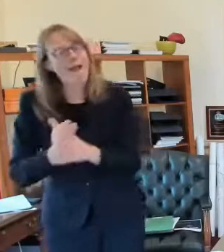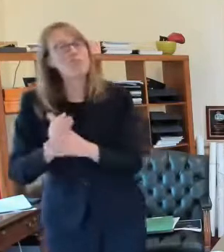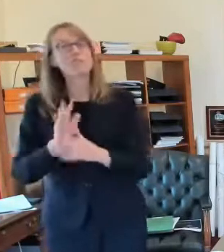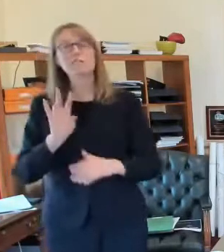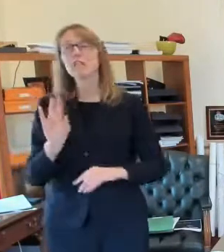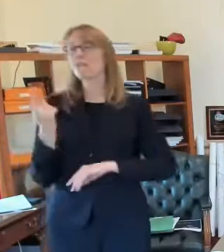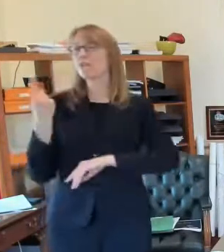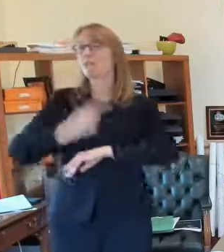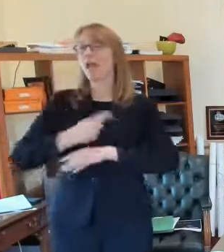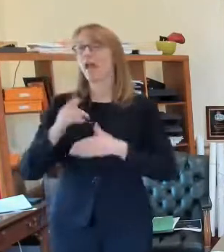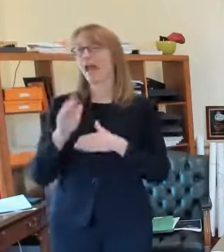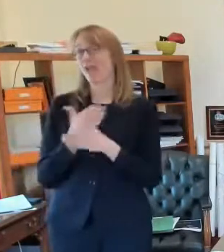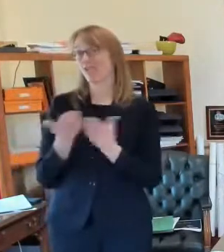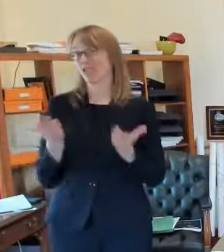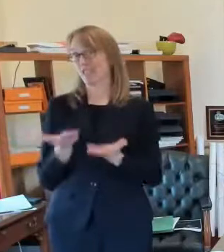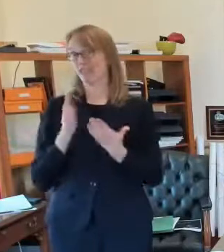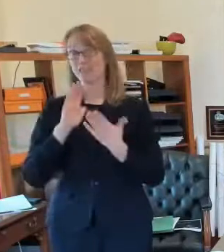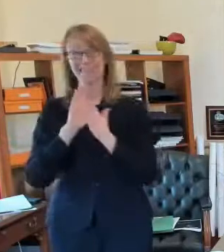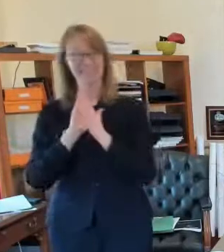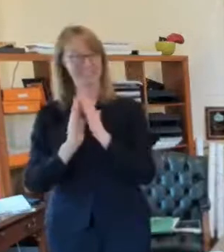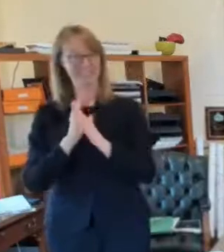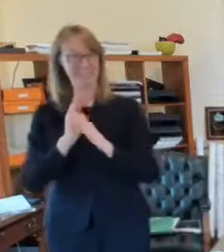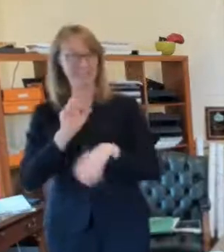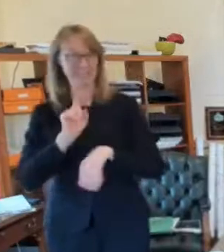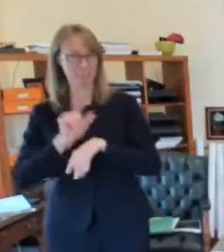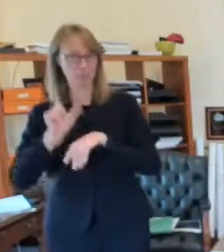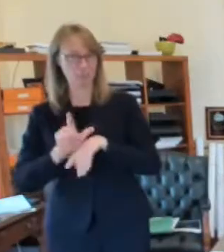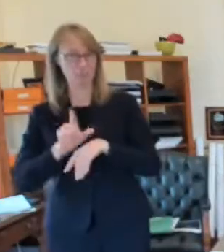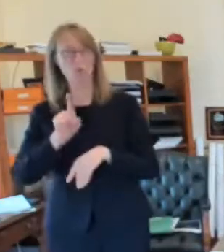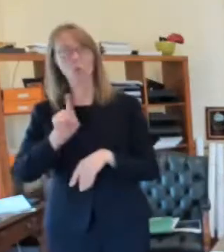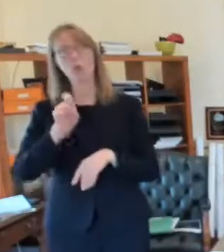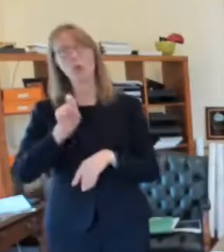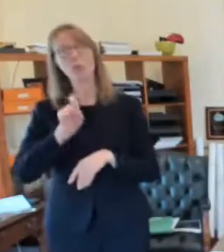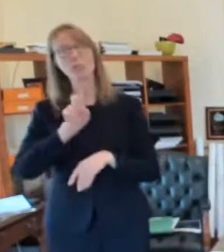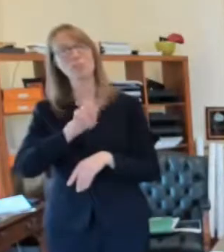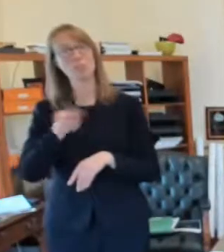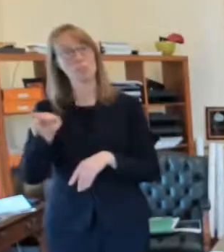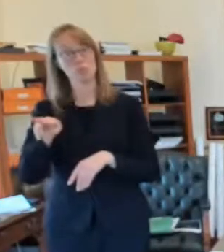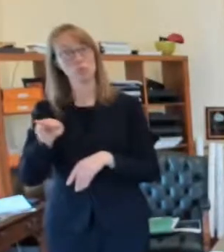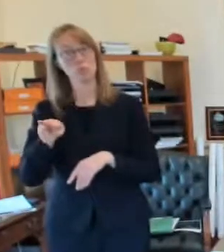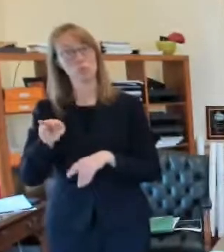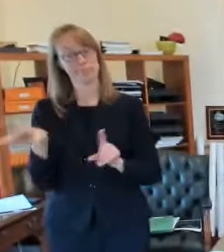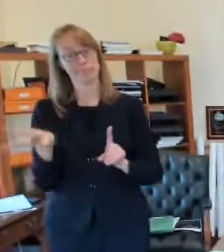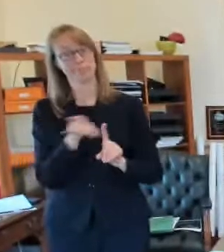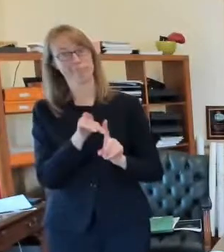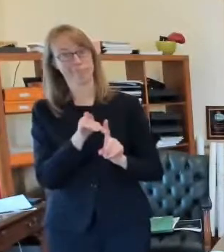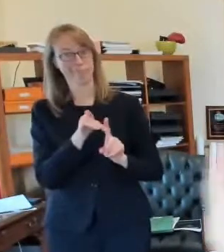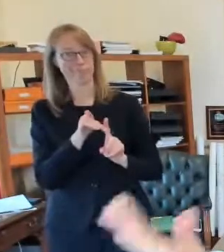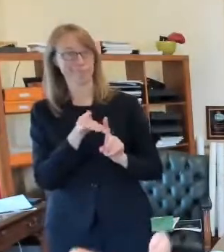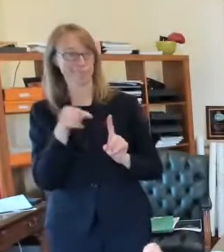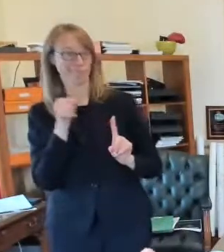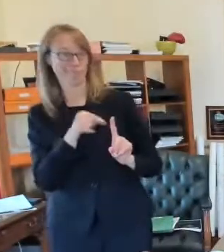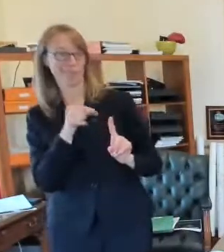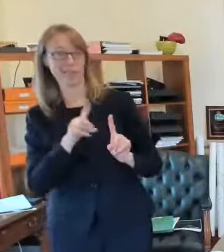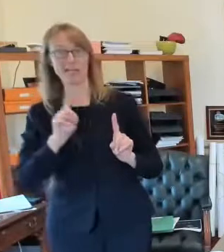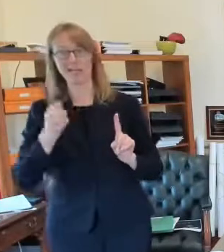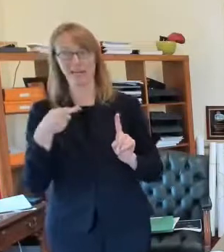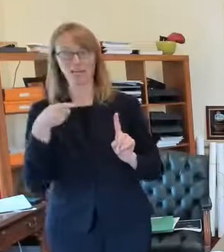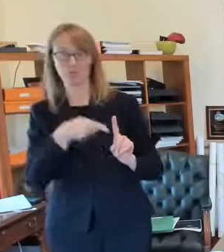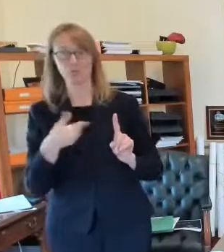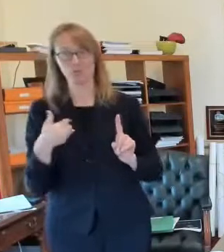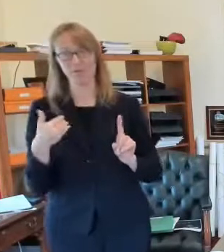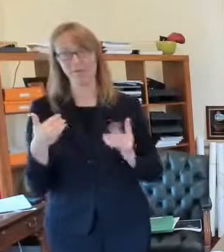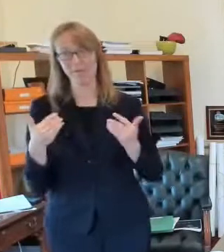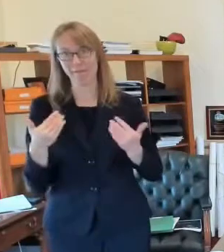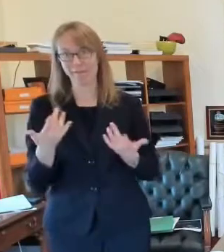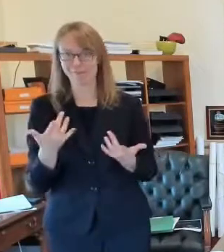right now in the city of st louis is 122 now that's better than it was it was up at